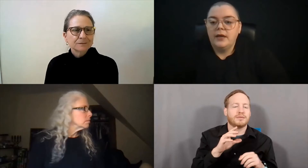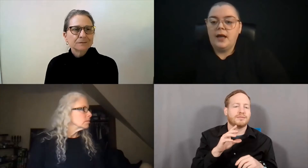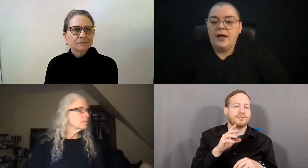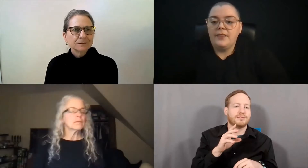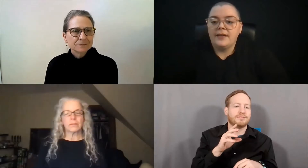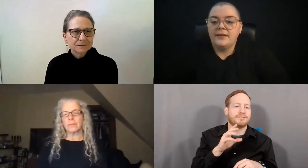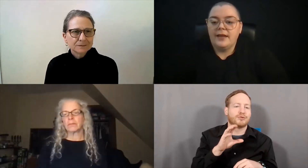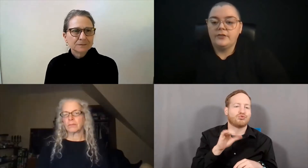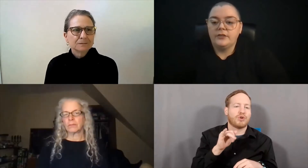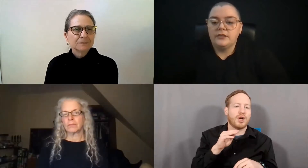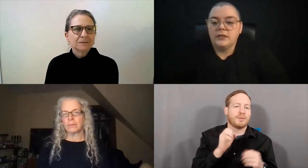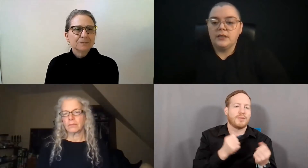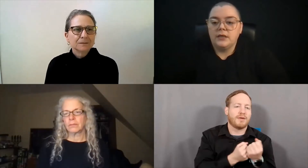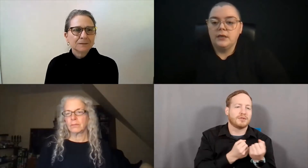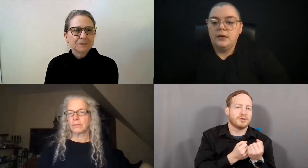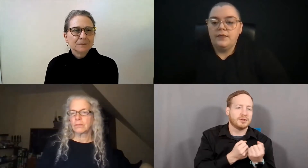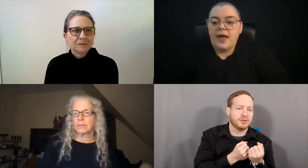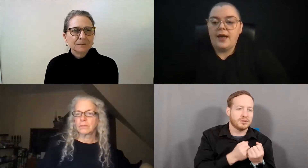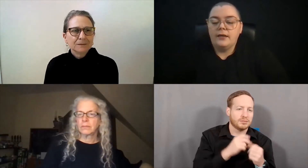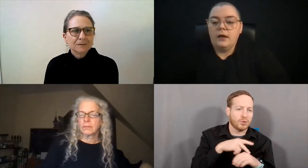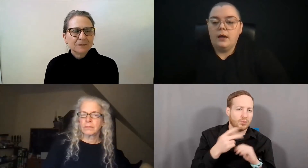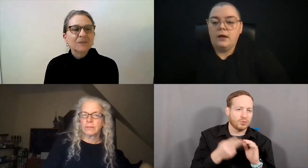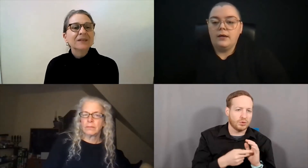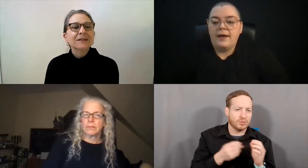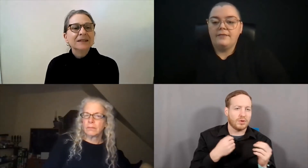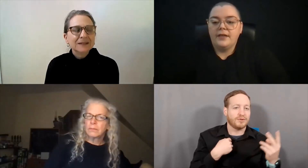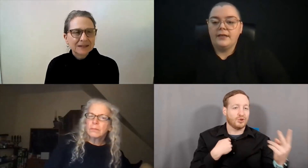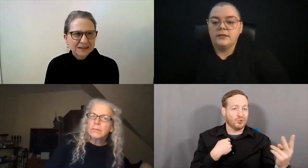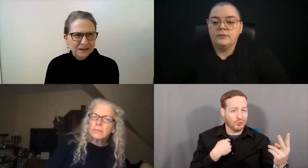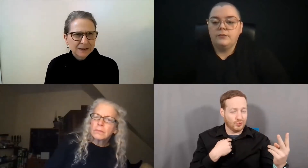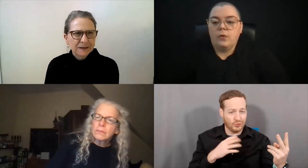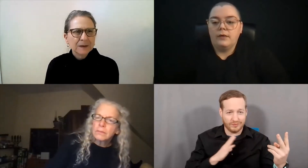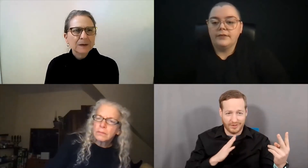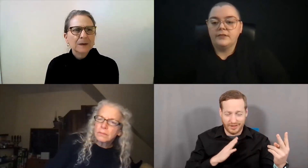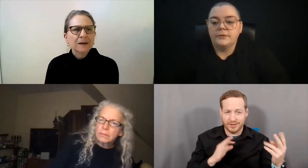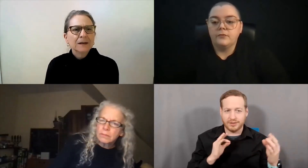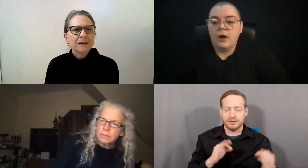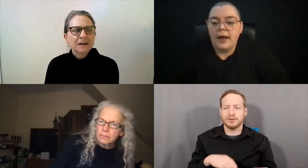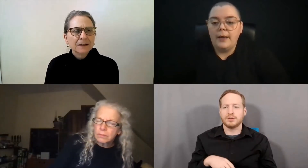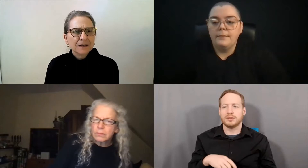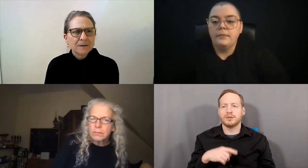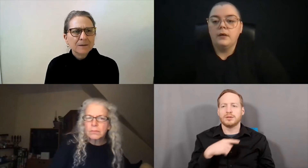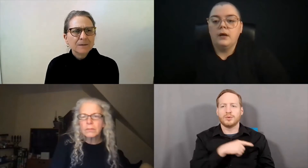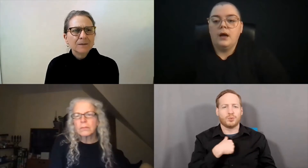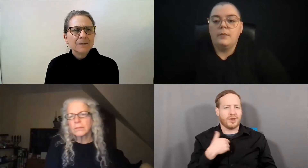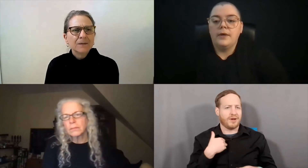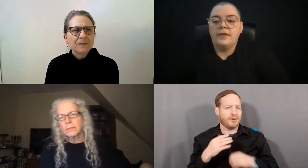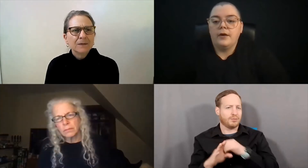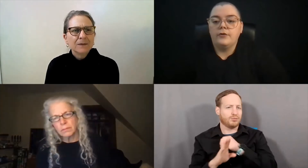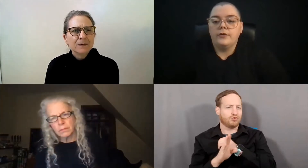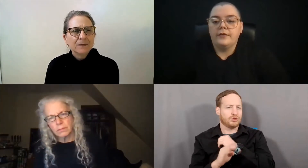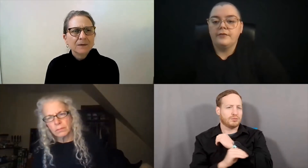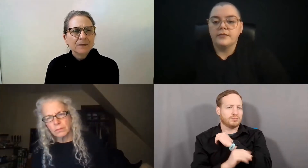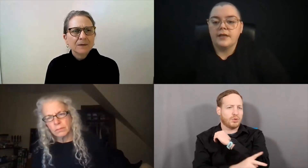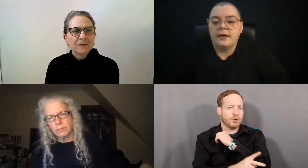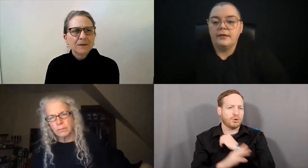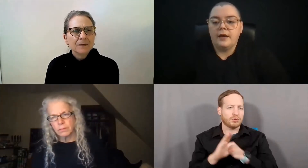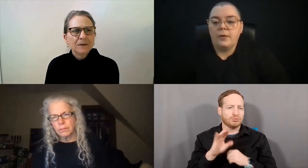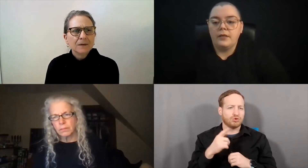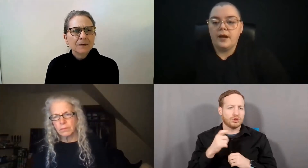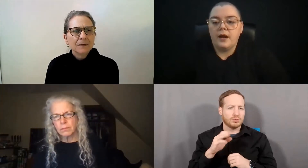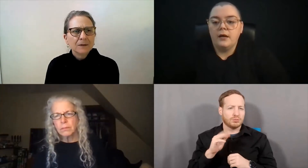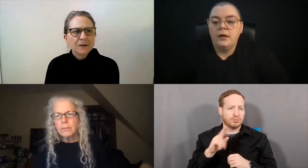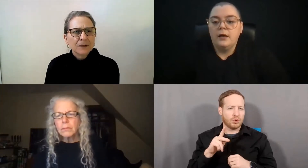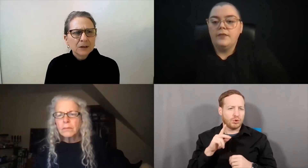That's an agency that advocates for victims of crime. And there are two deaf folks that